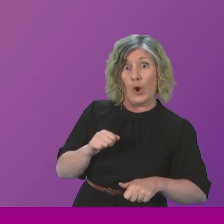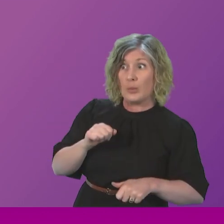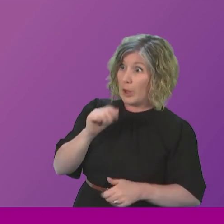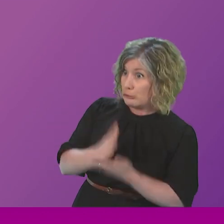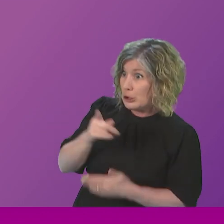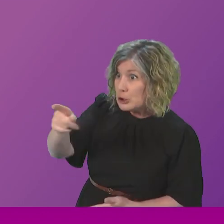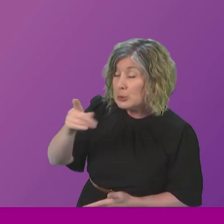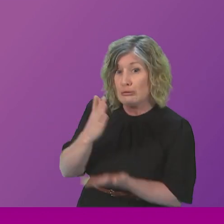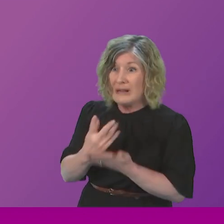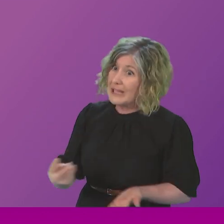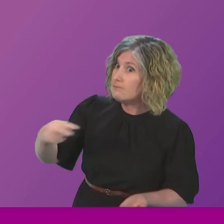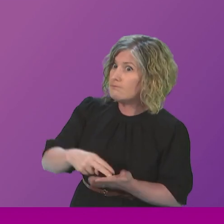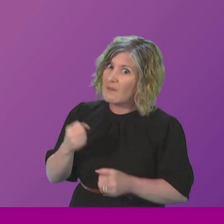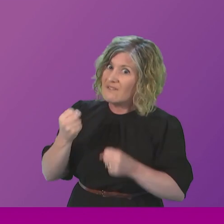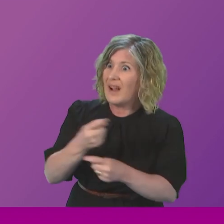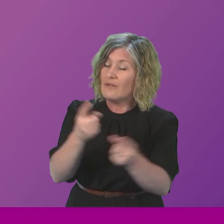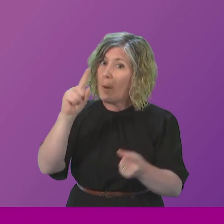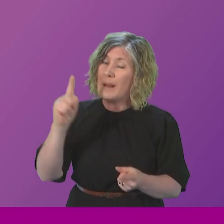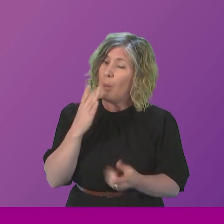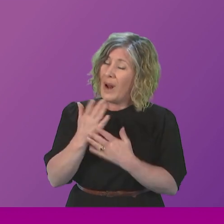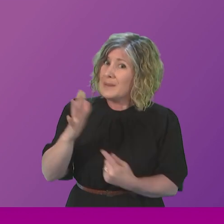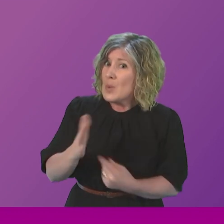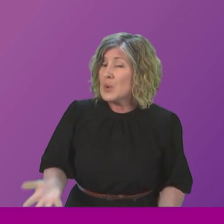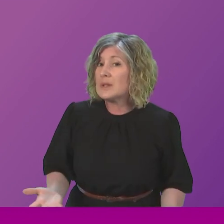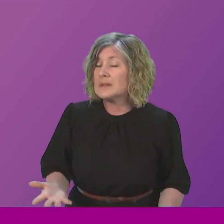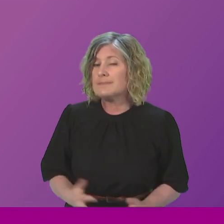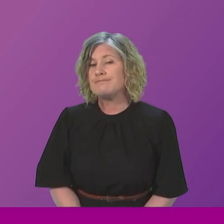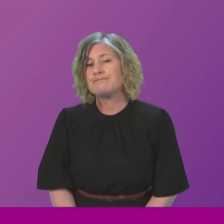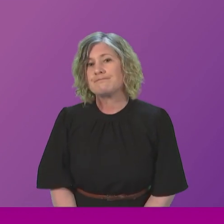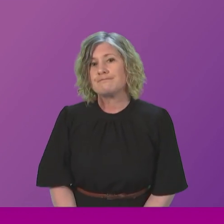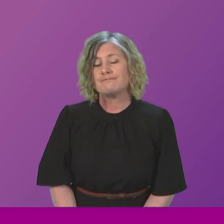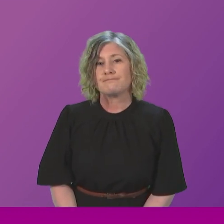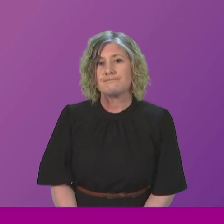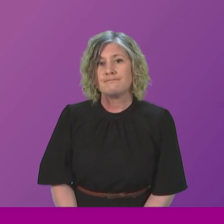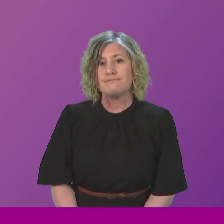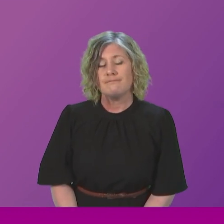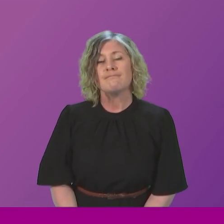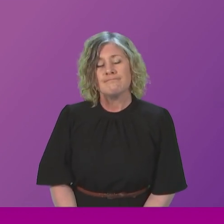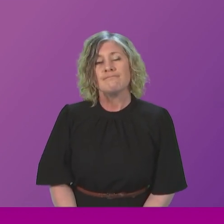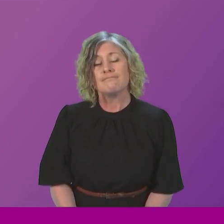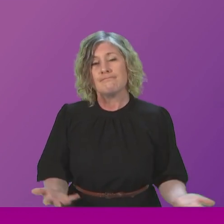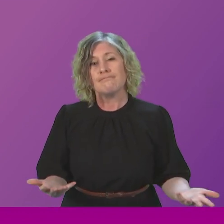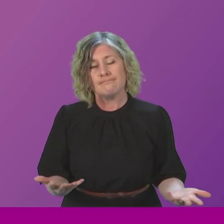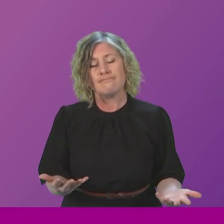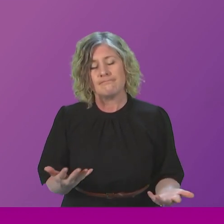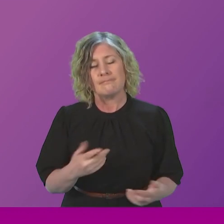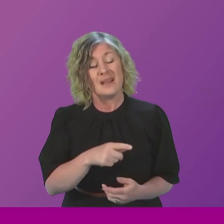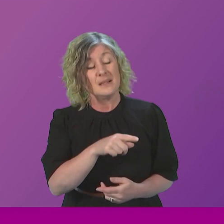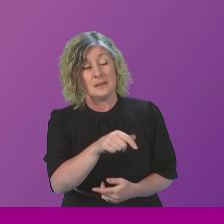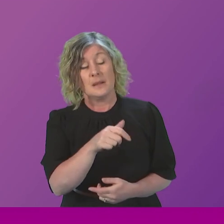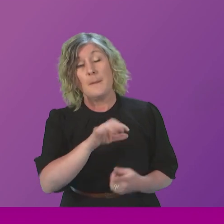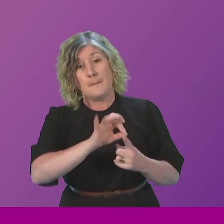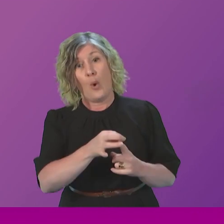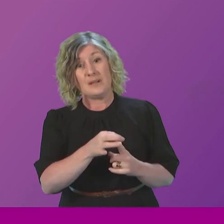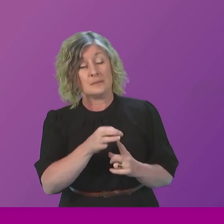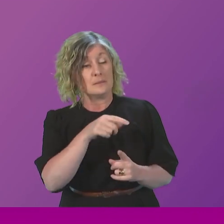when it really matters? First Minister. Well, I think this is the point, is that Anas Awar